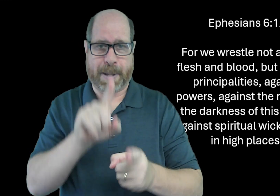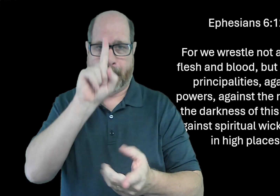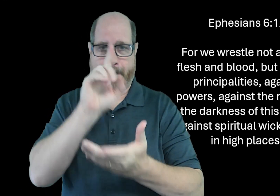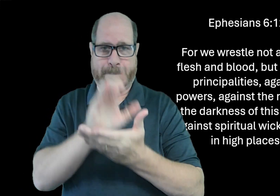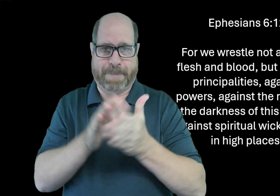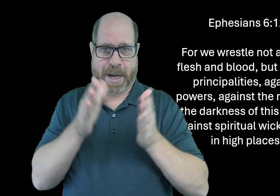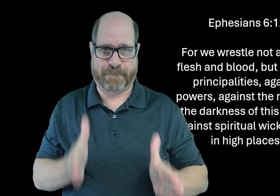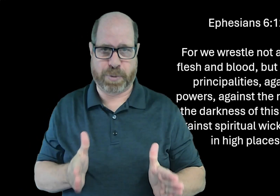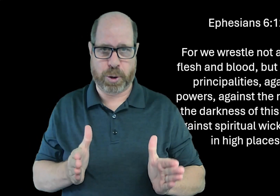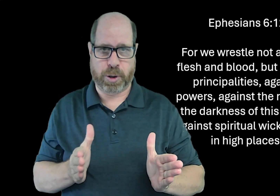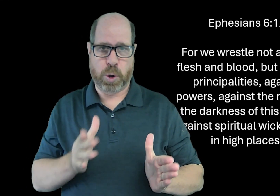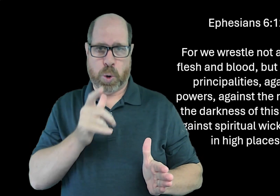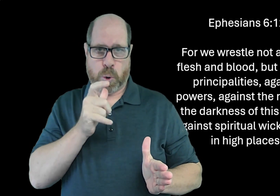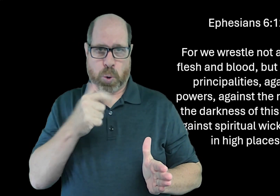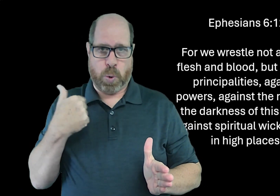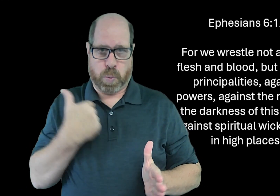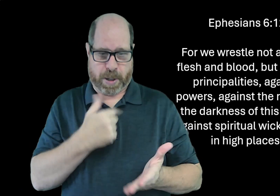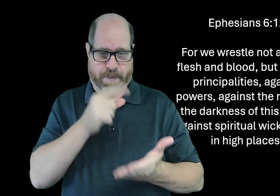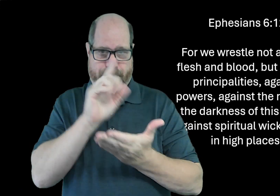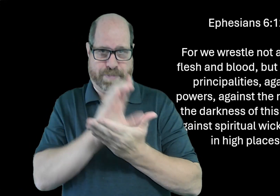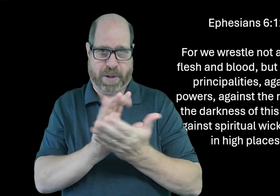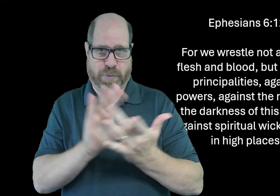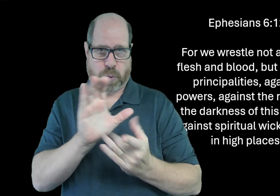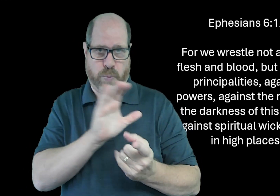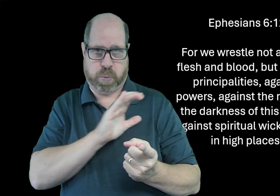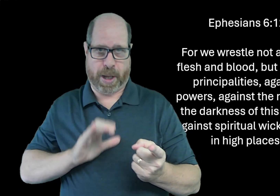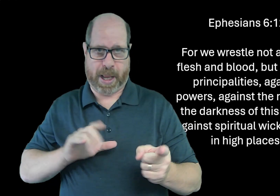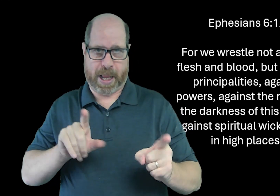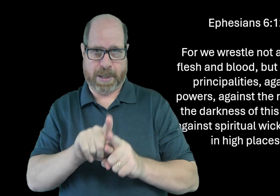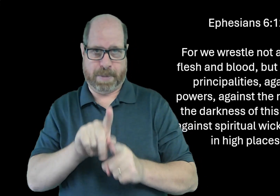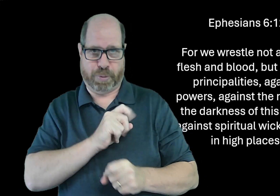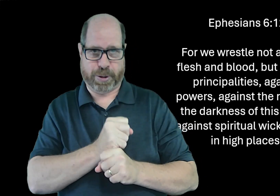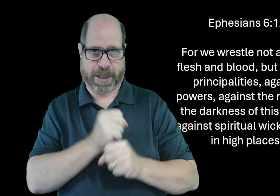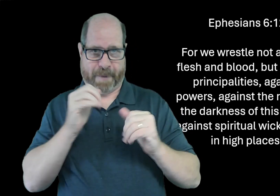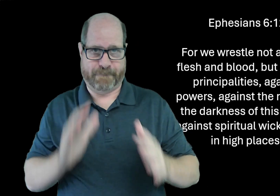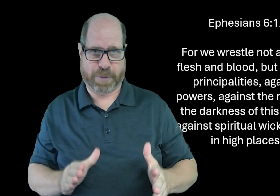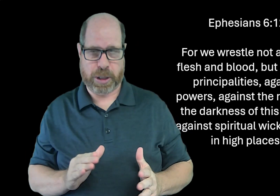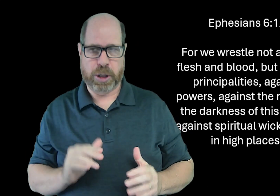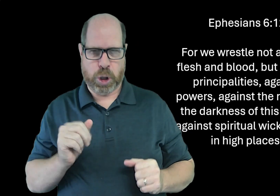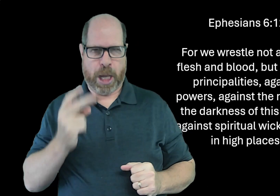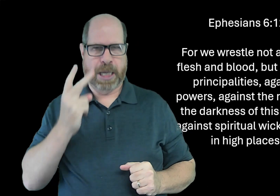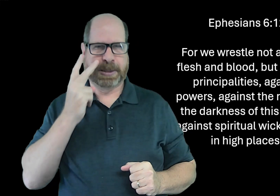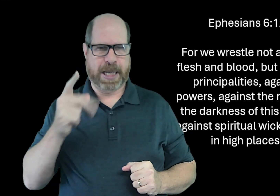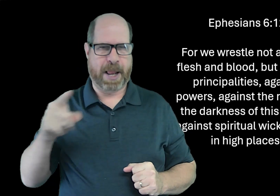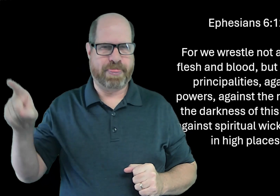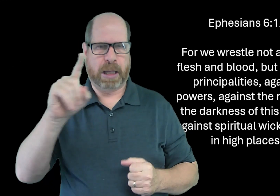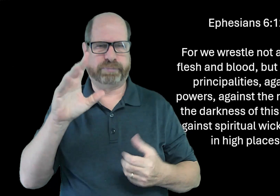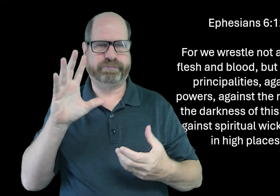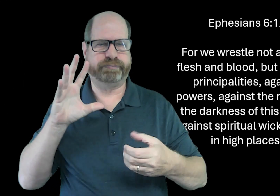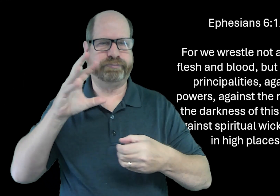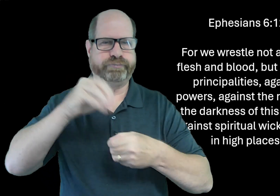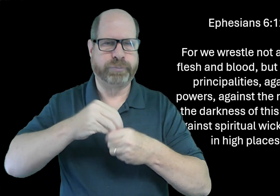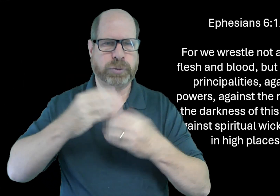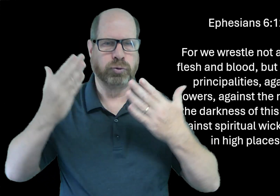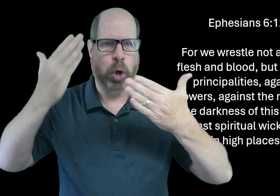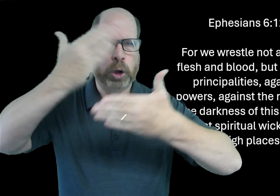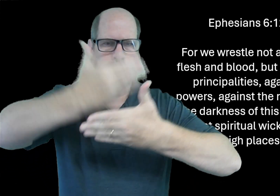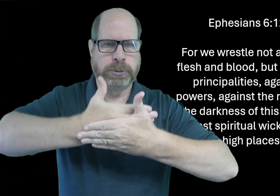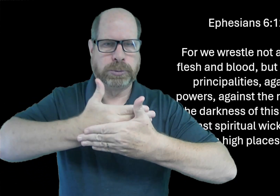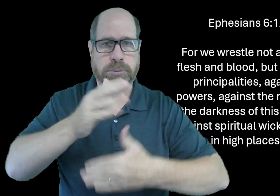But as believers, that we've accepted Jesus Christ as our personal Savior, we can see all